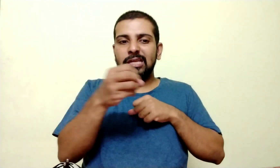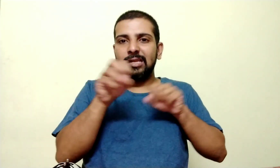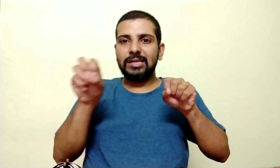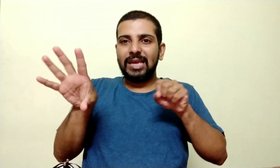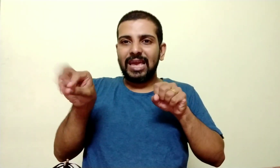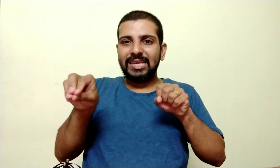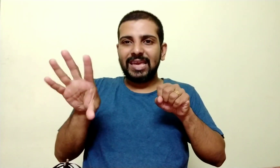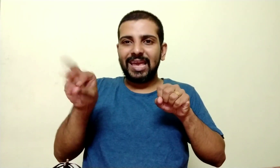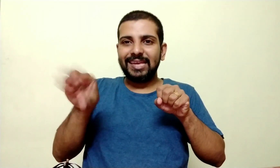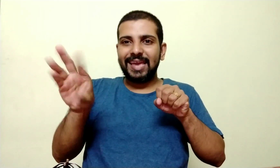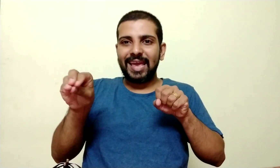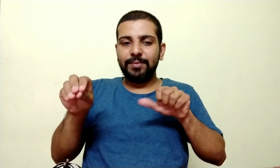Can't